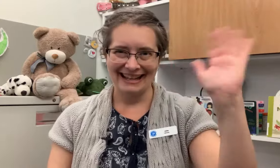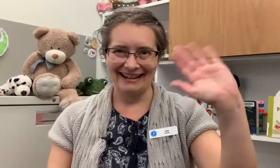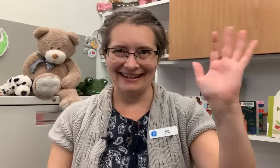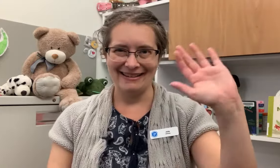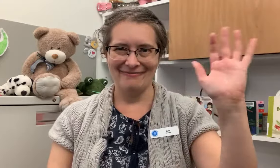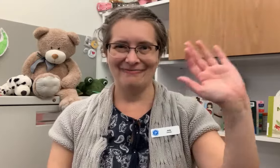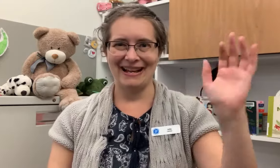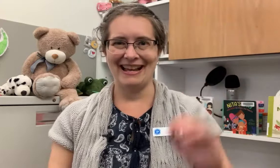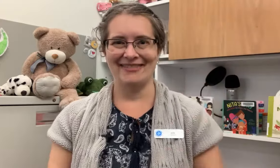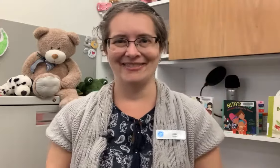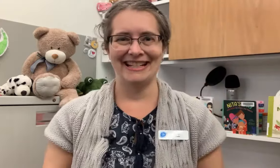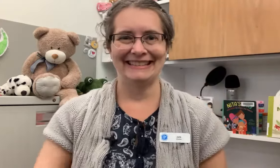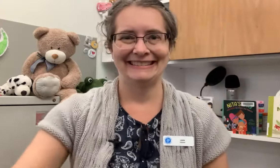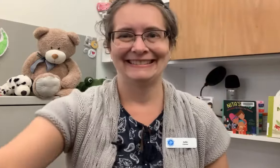Alright. Bye everyone. everyone. Bye